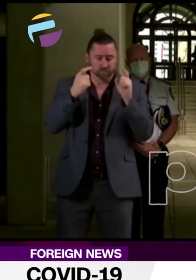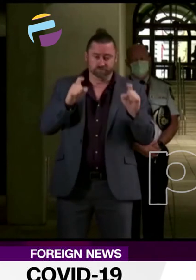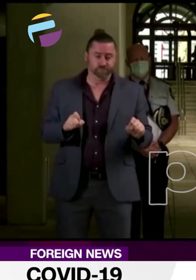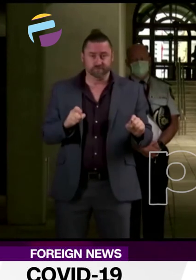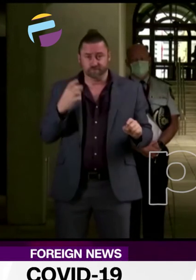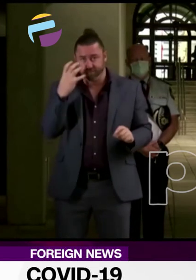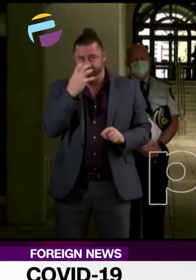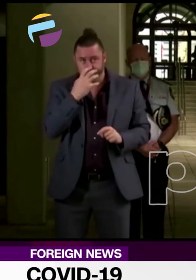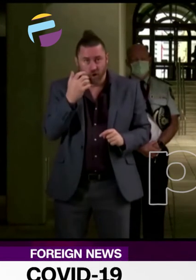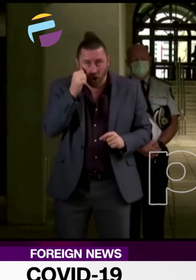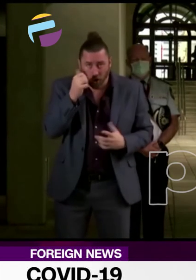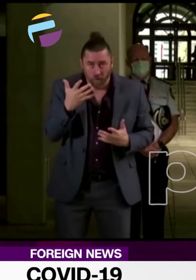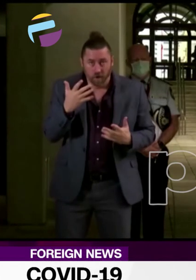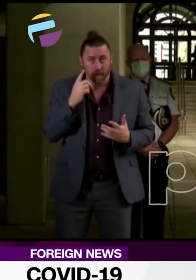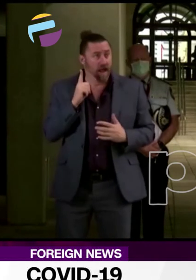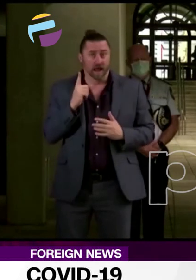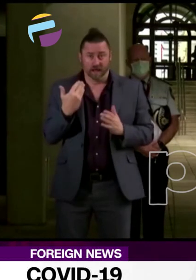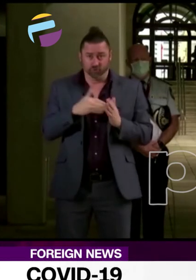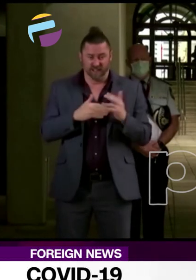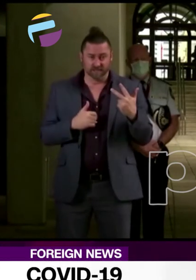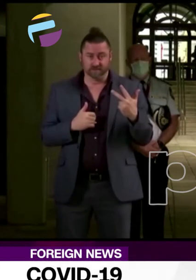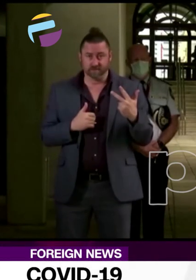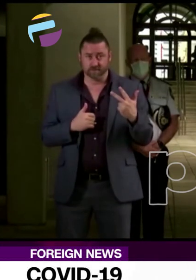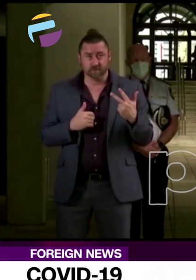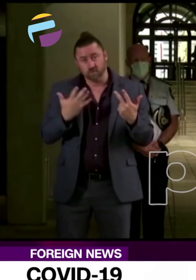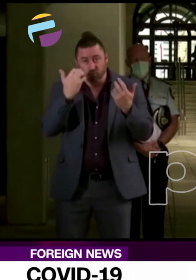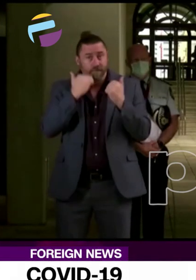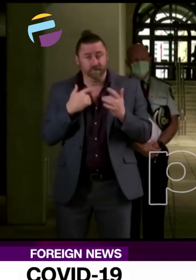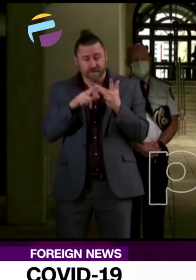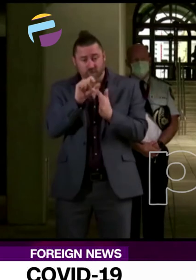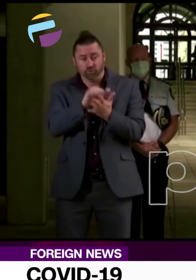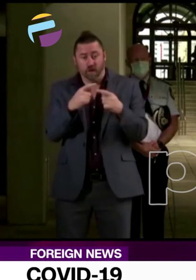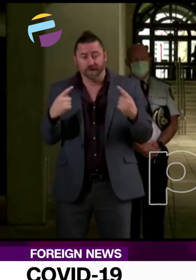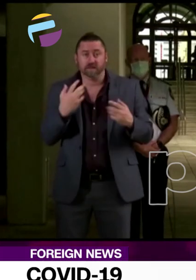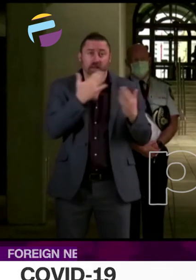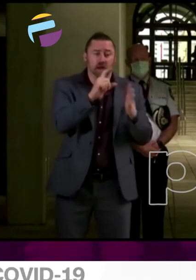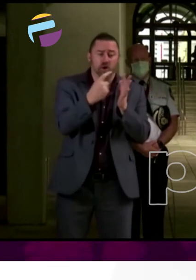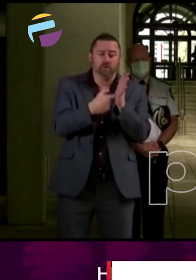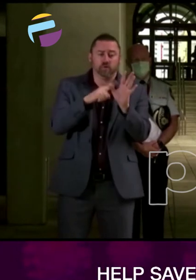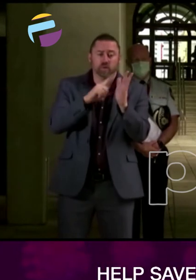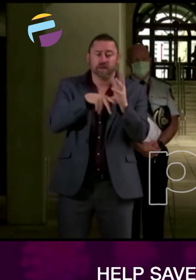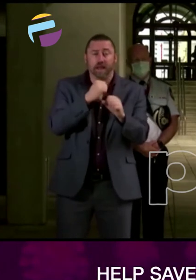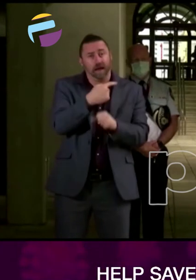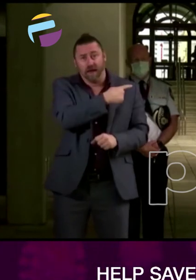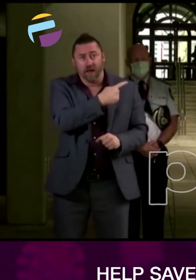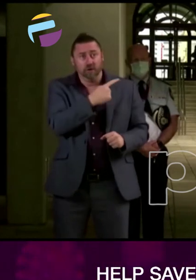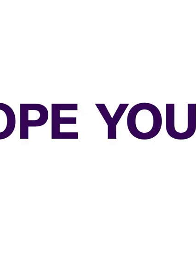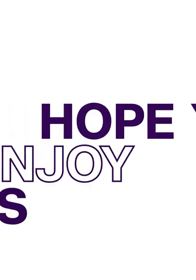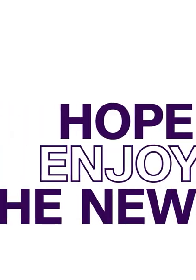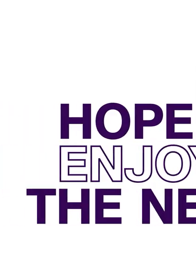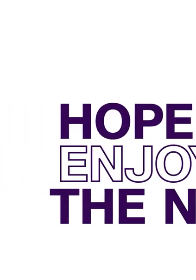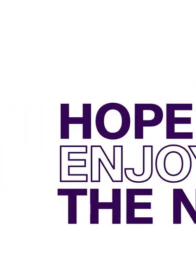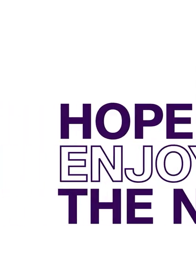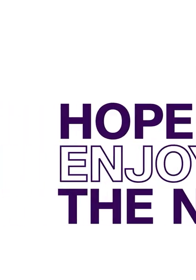those numbers of community transmission today was absolutely the right call. So I want to Dr. Young for providing us with that advice.